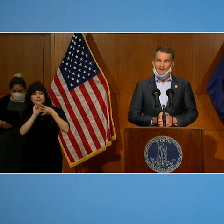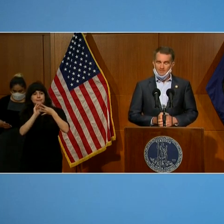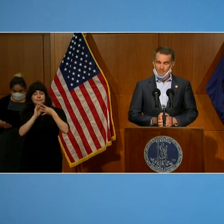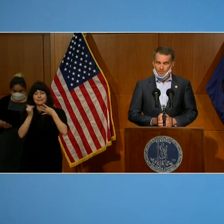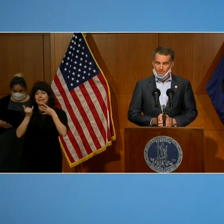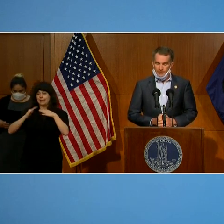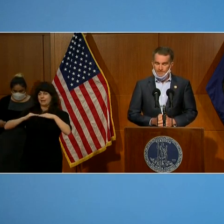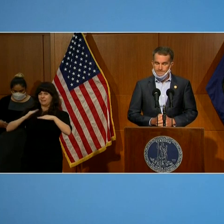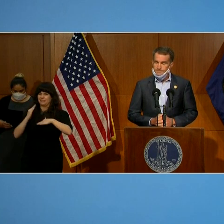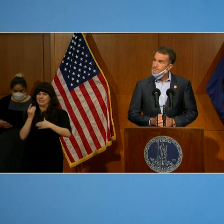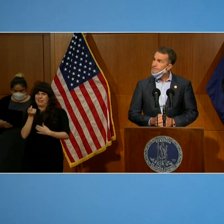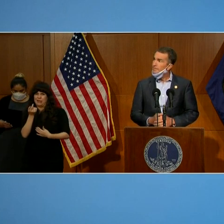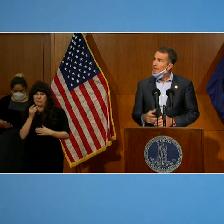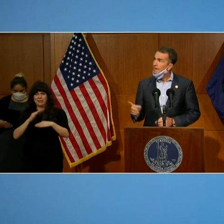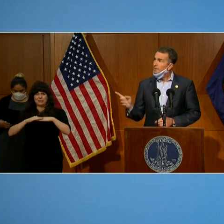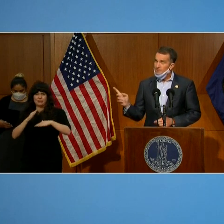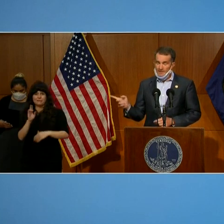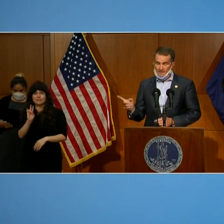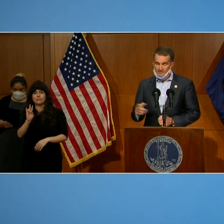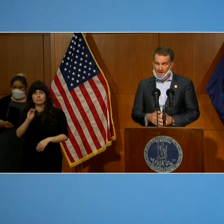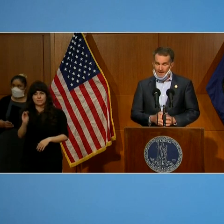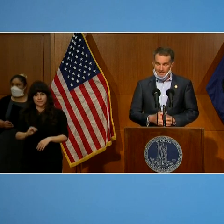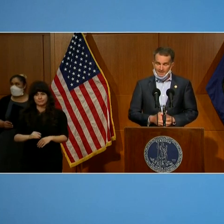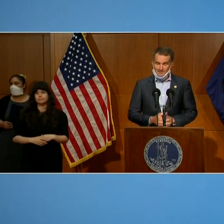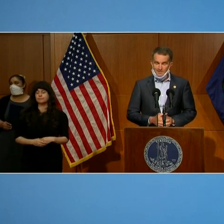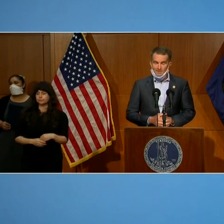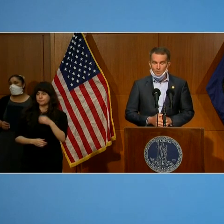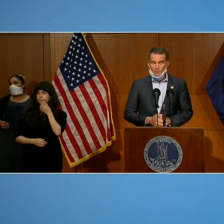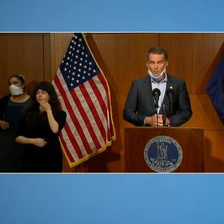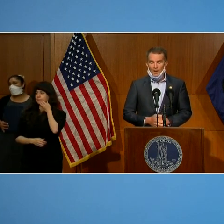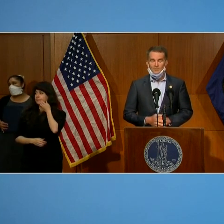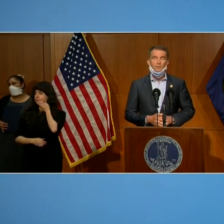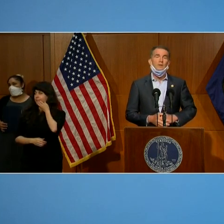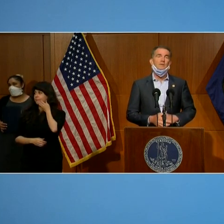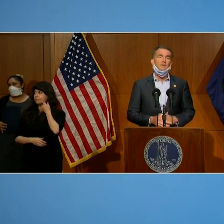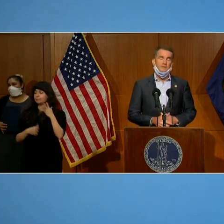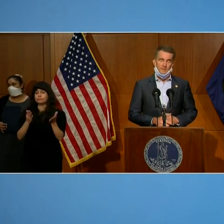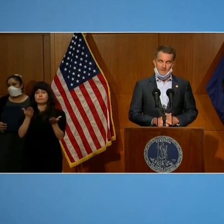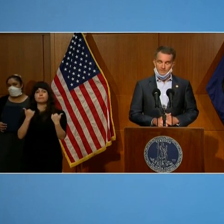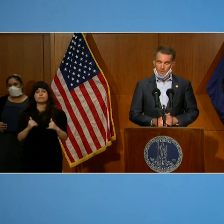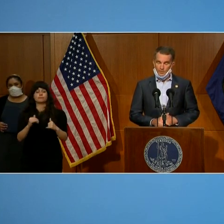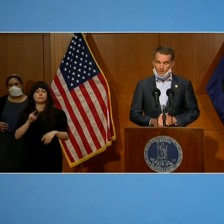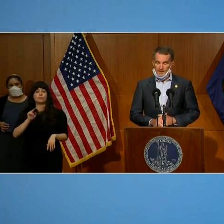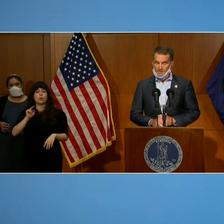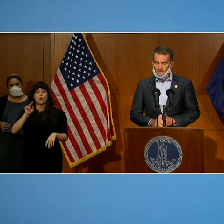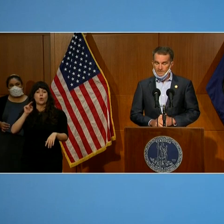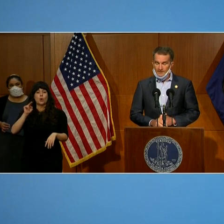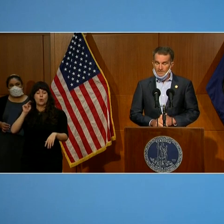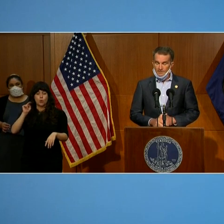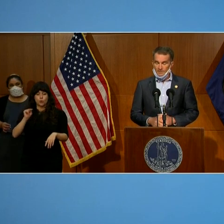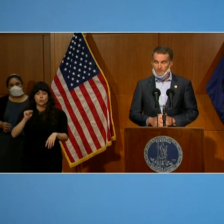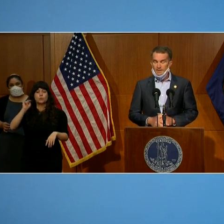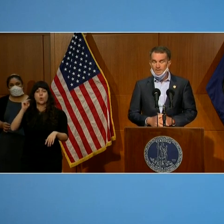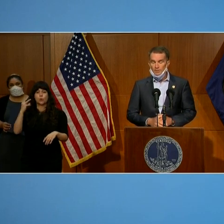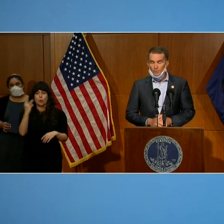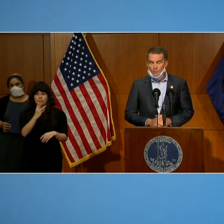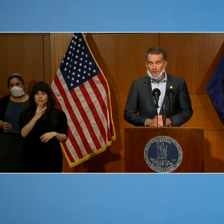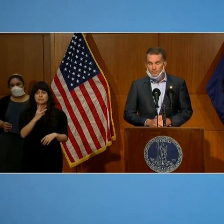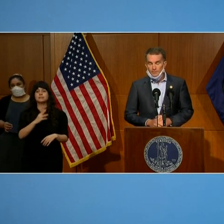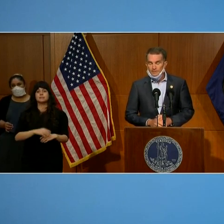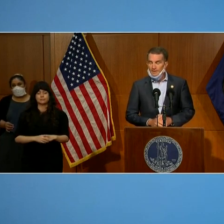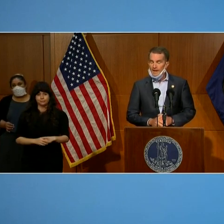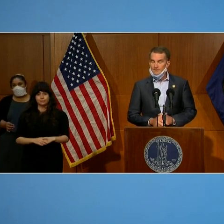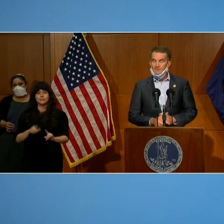7 percent. This next slide is the northwest region of total cases. Similarly, the